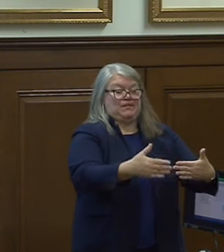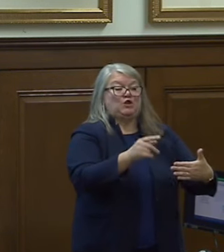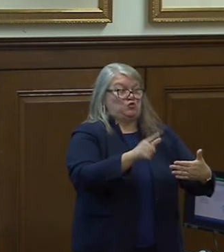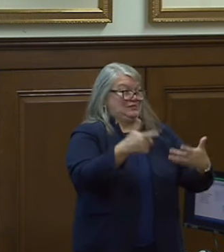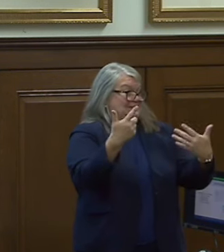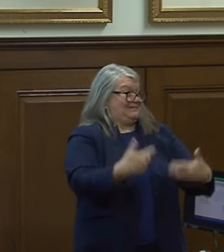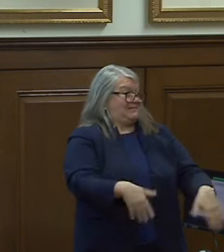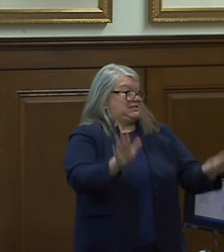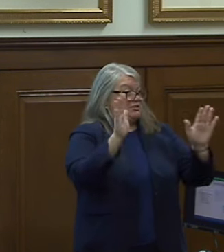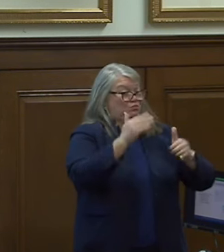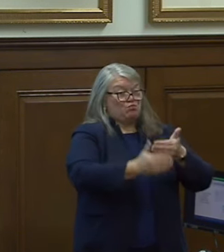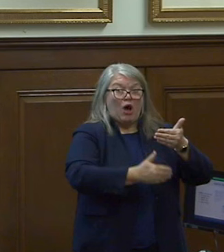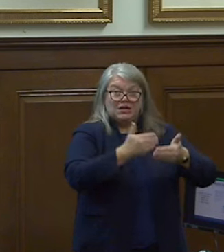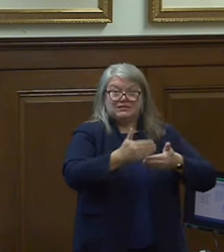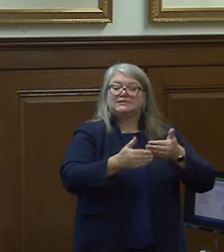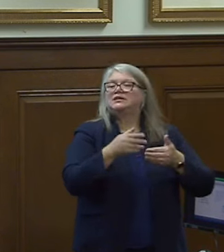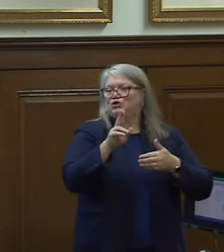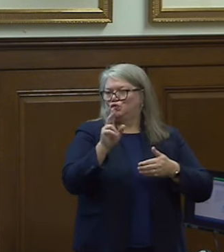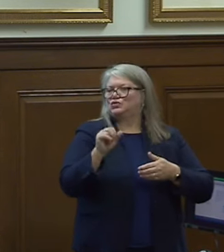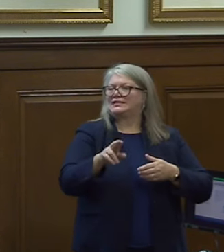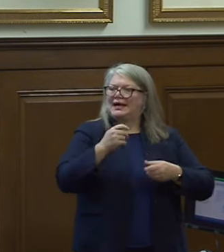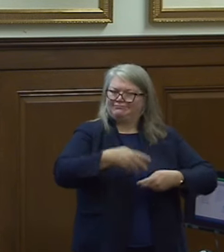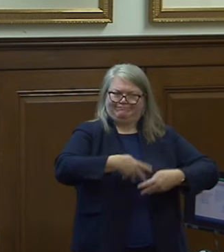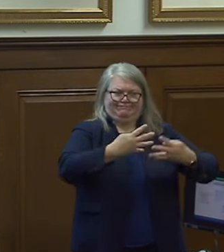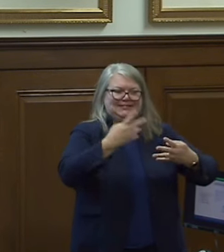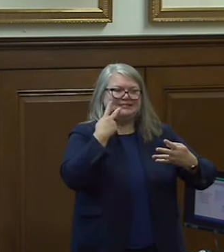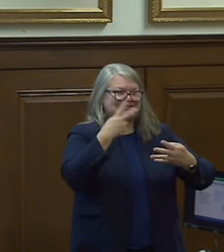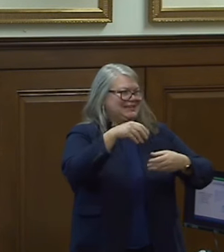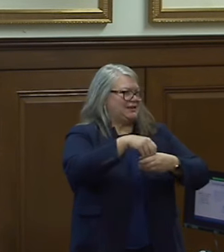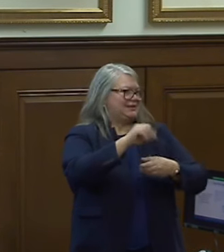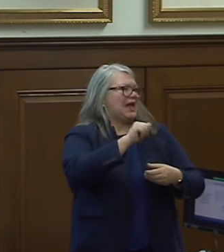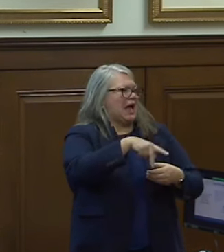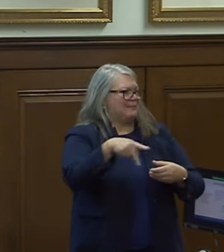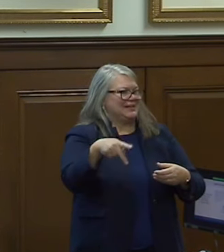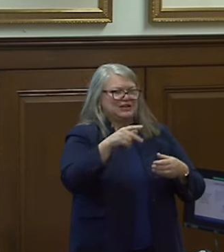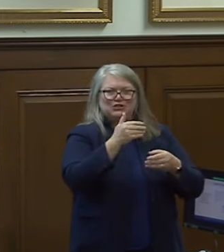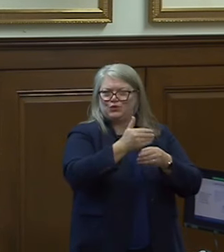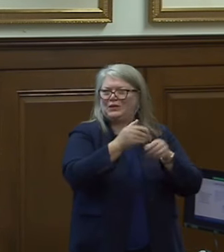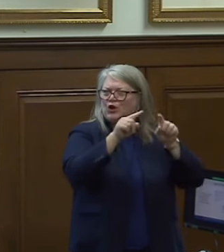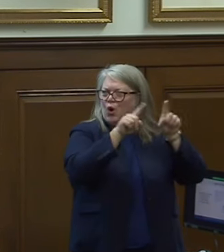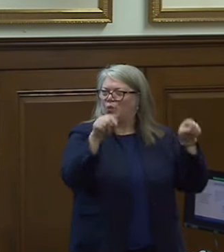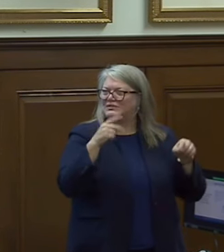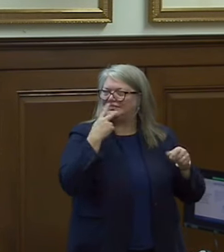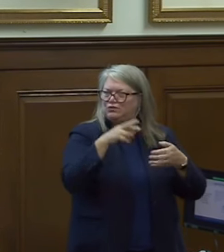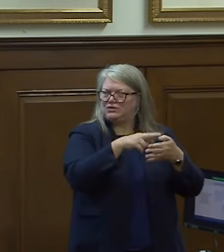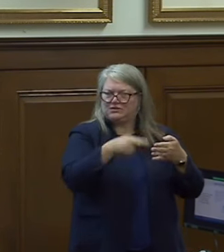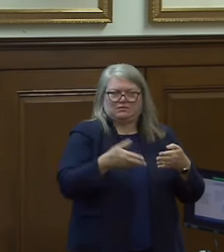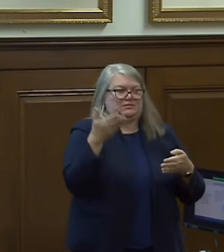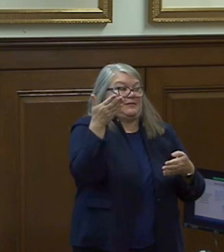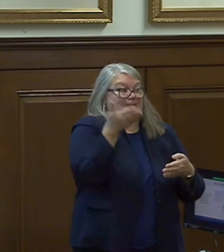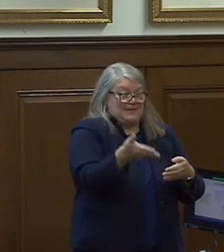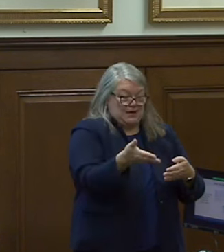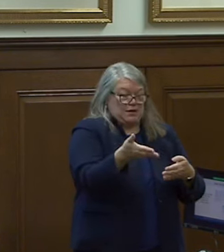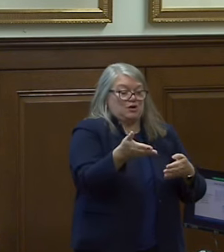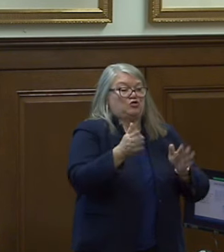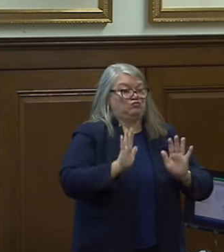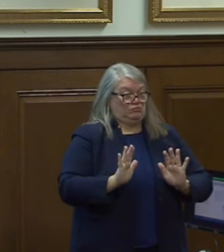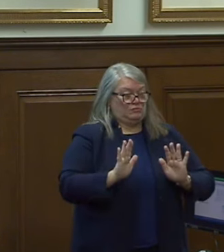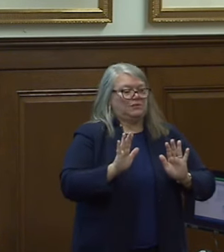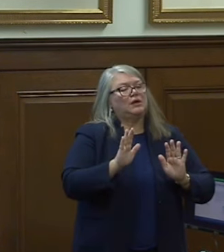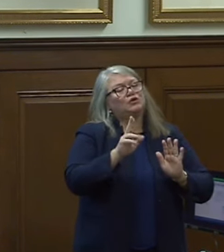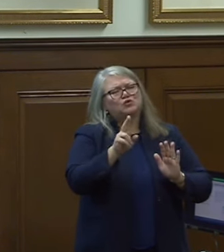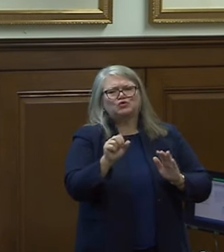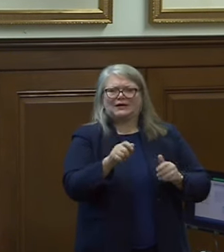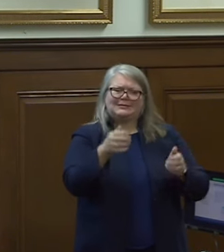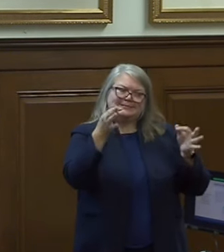is finished running users will see it within the application window the results and um they can